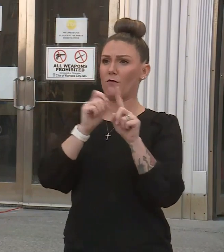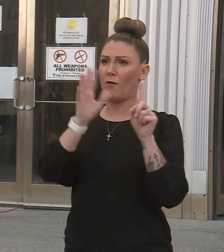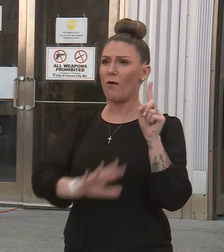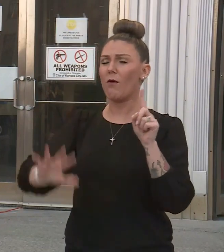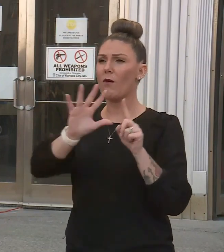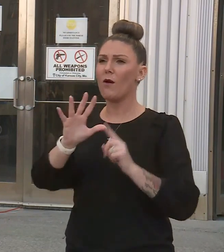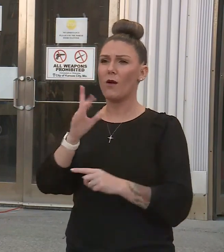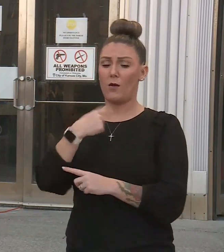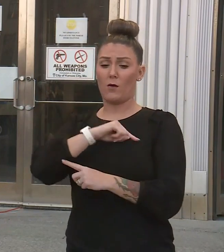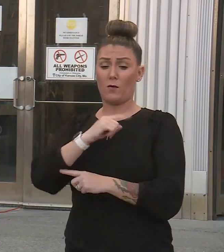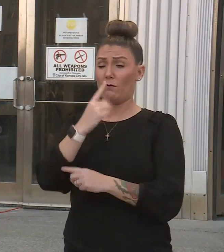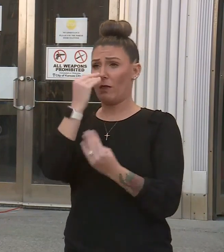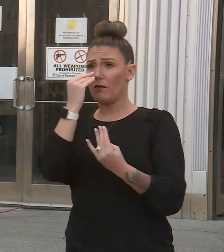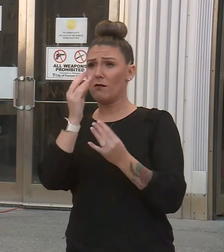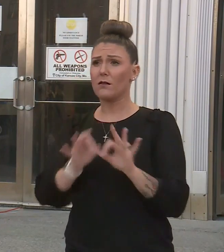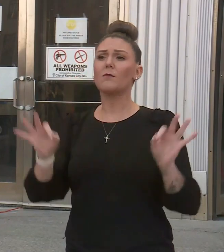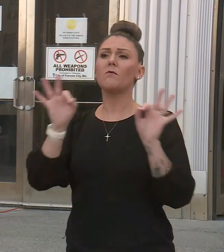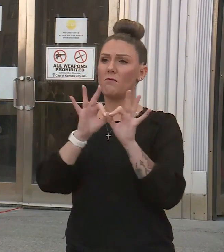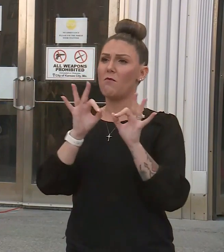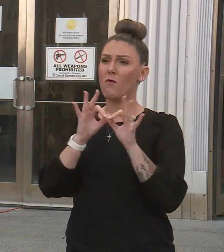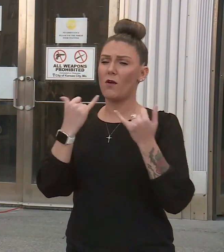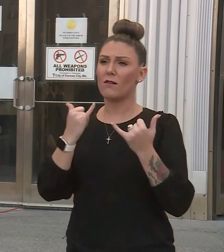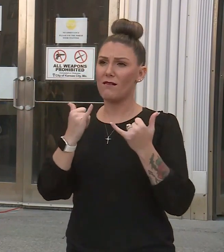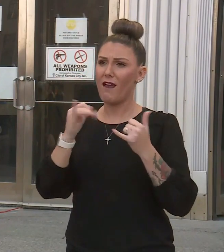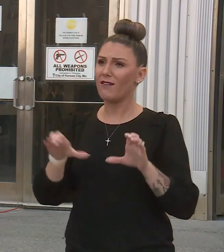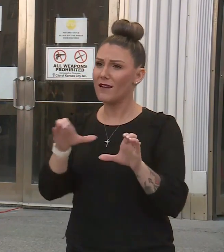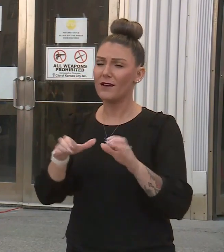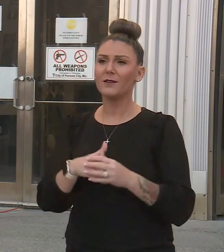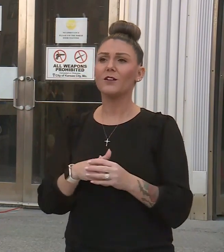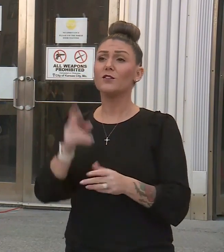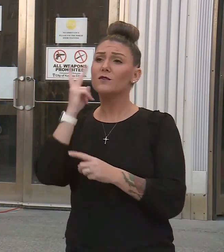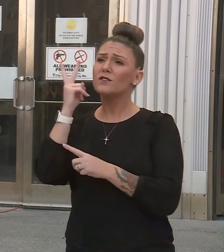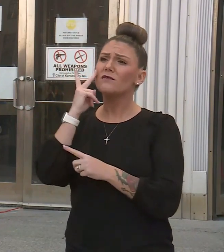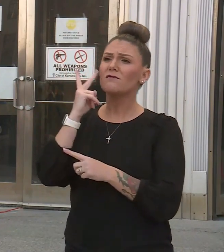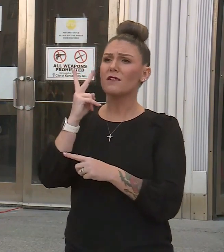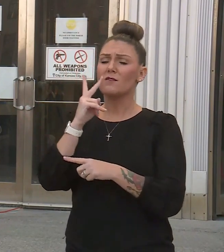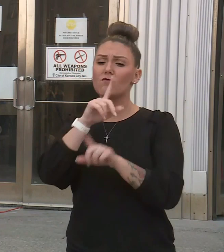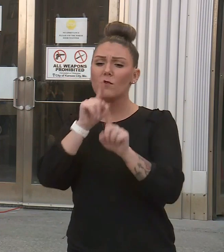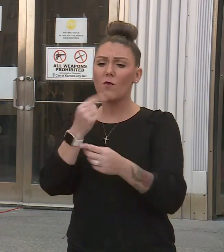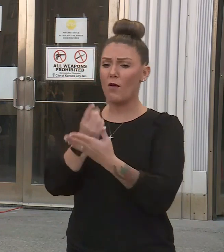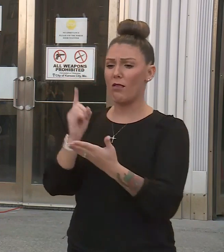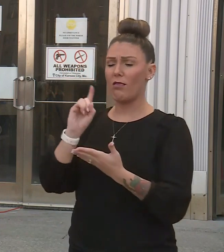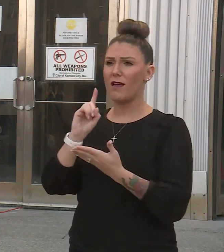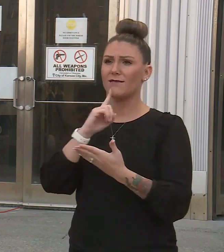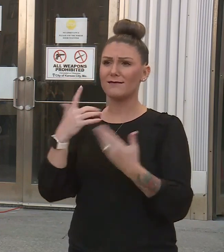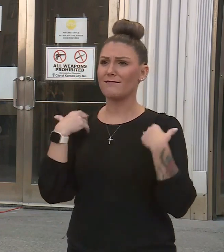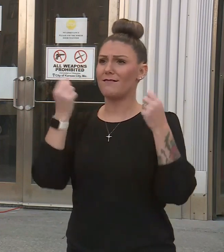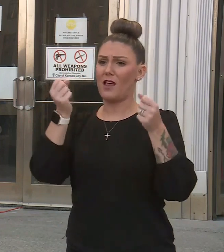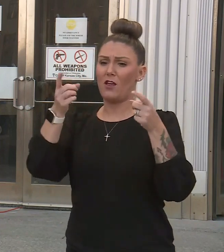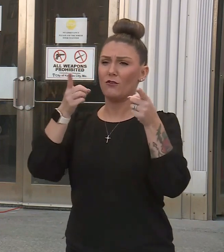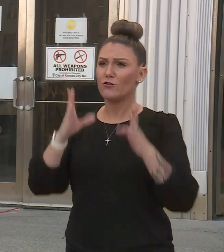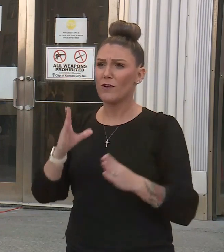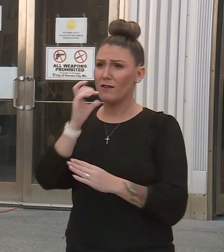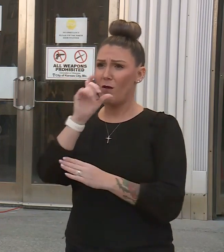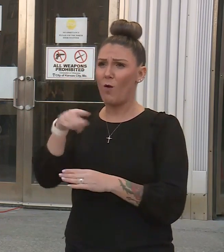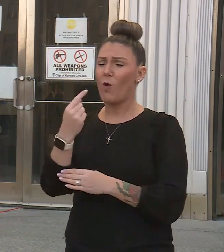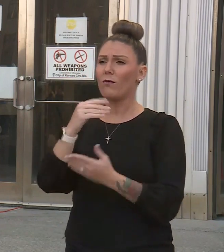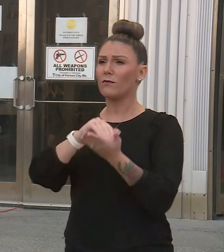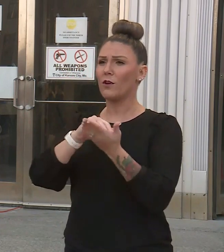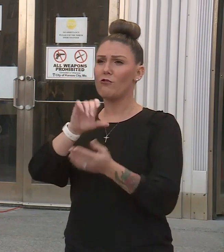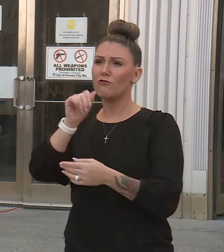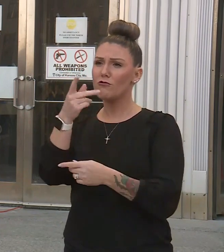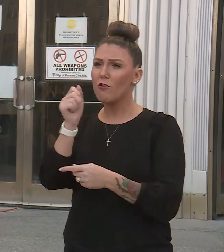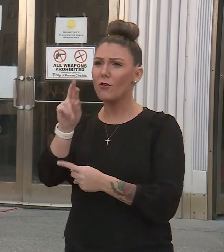And we thought it was important in time to act. As you also would have seen and reported last week, health directors, not just Dr. Rex Archer of Kansas City,